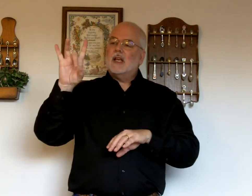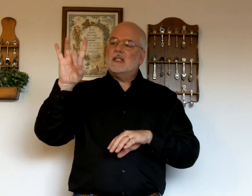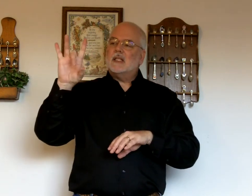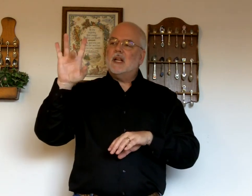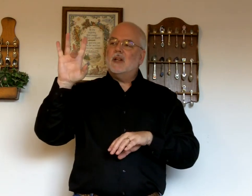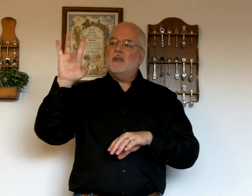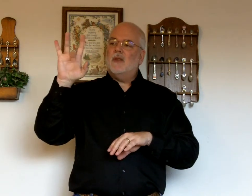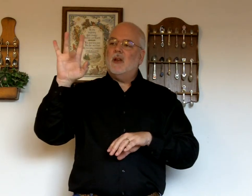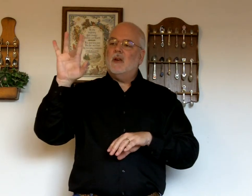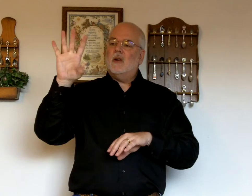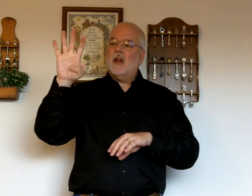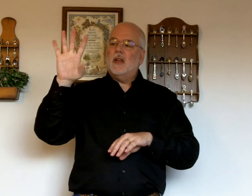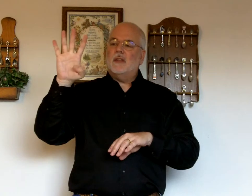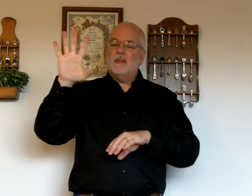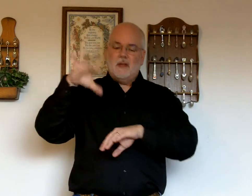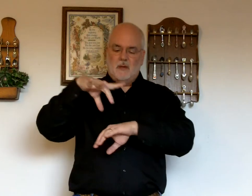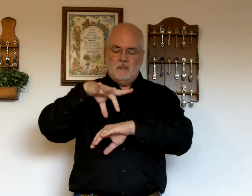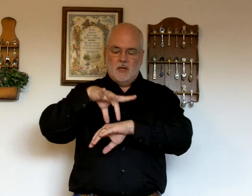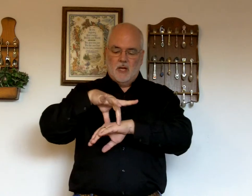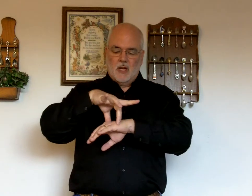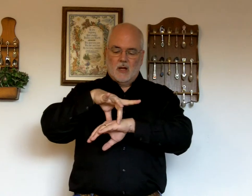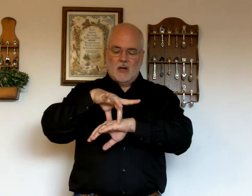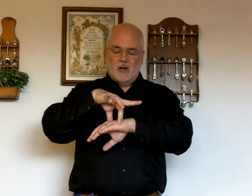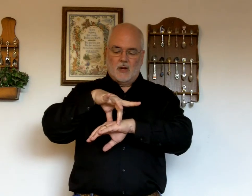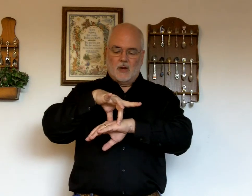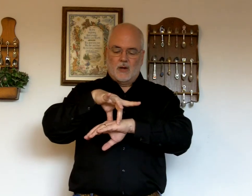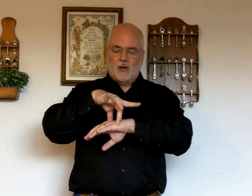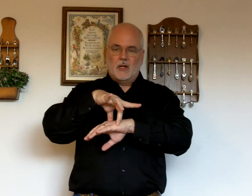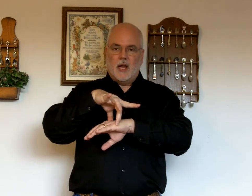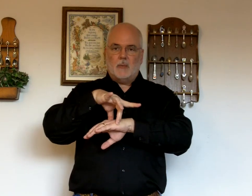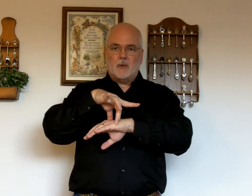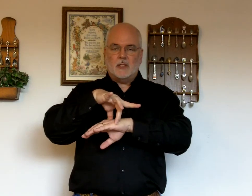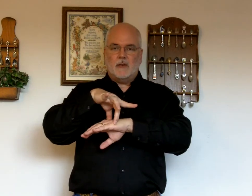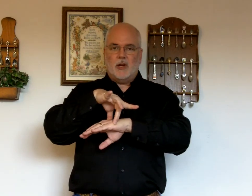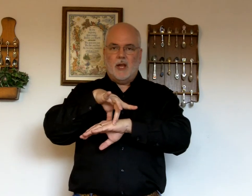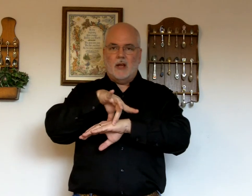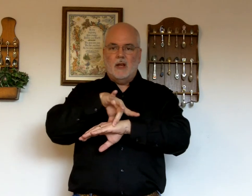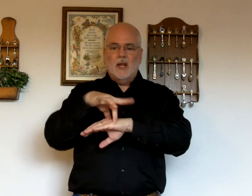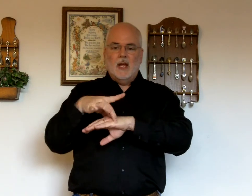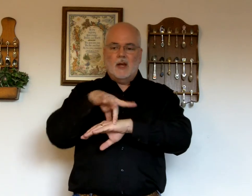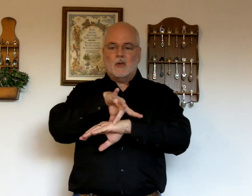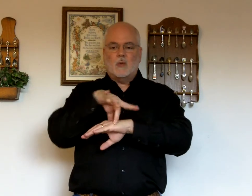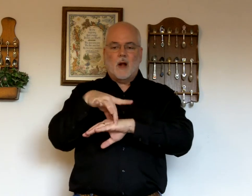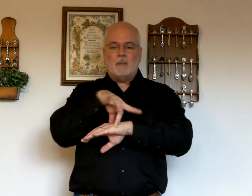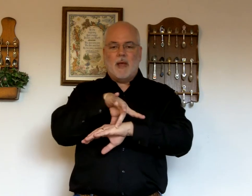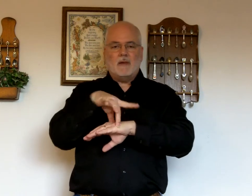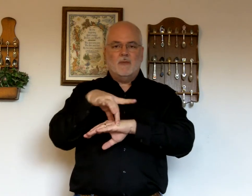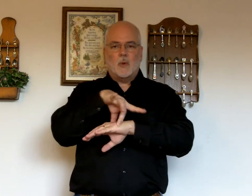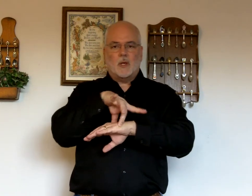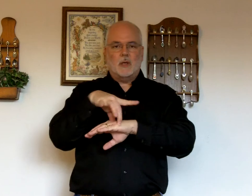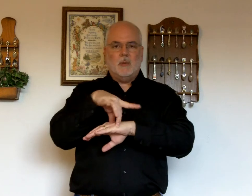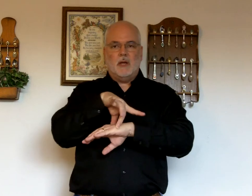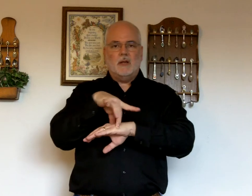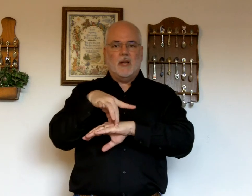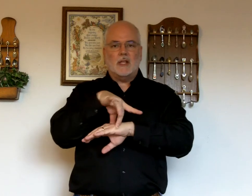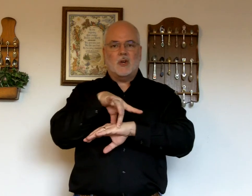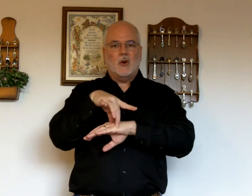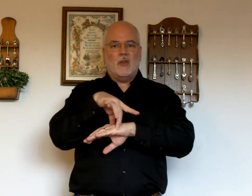Center finger and thumb on the top crest of your hand. Just rock back and forth a little bit. That's earth.